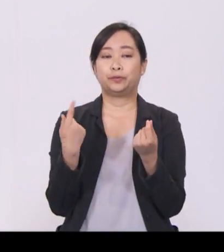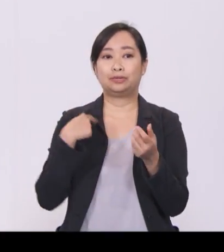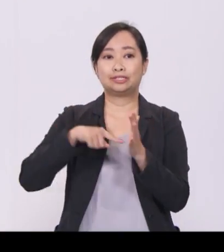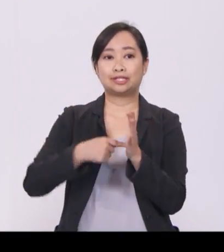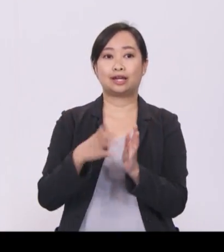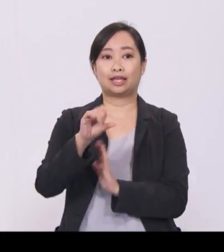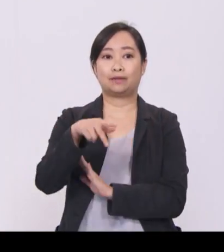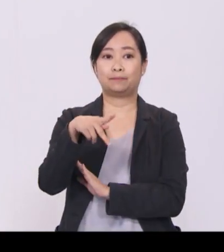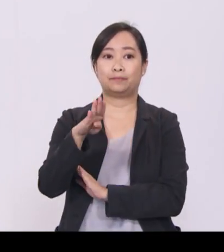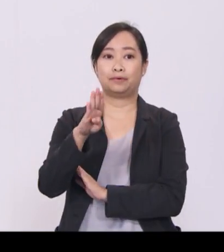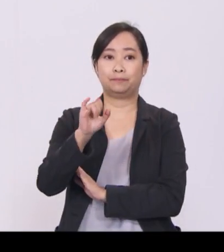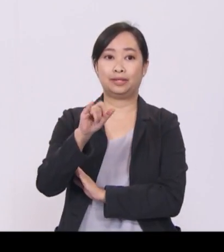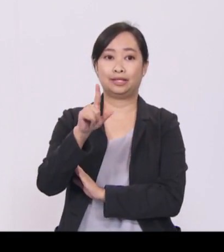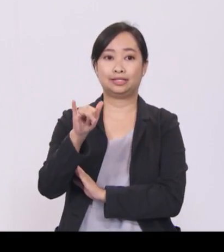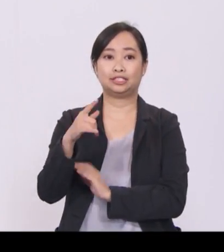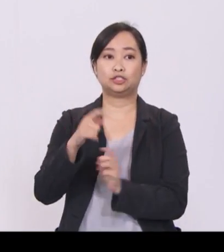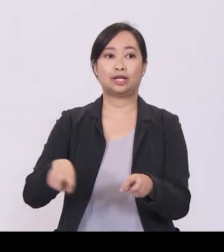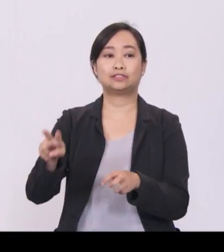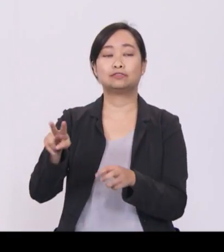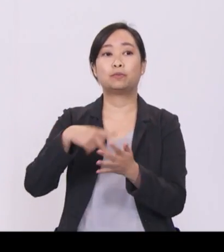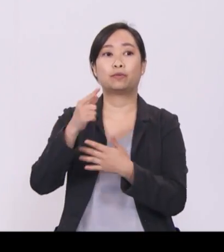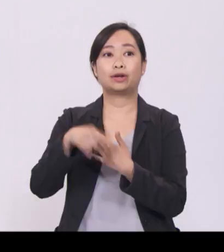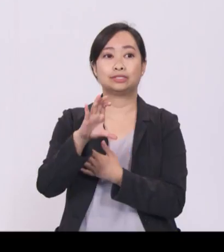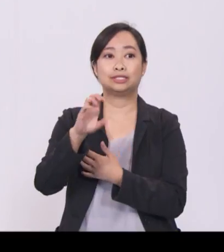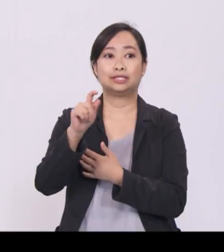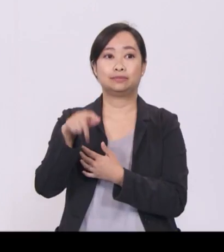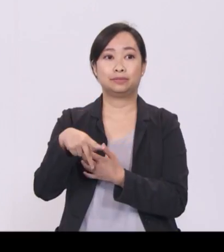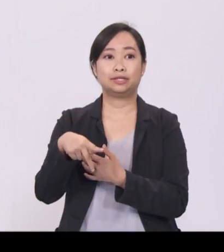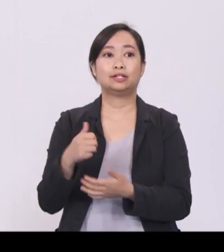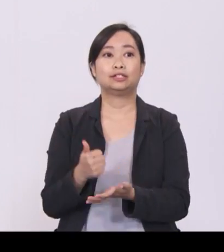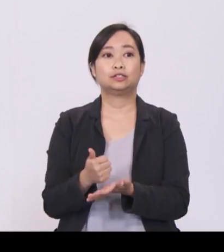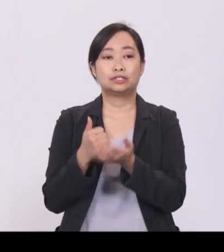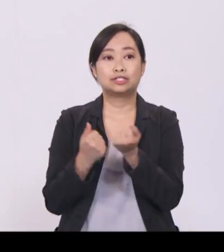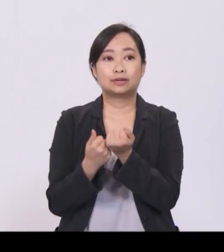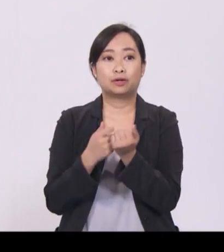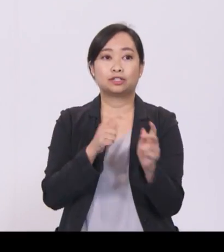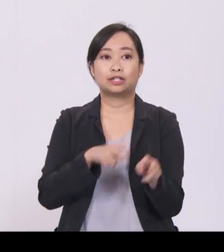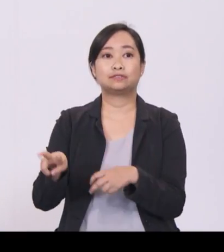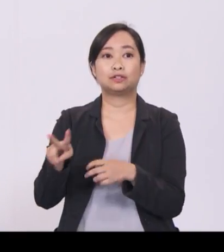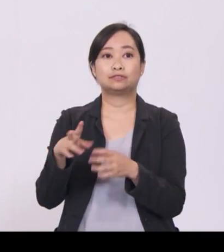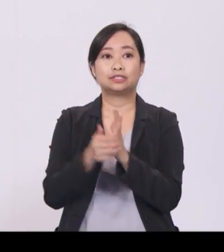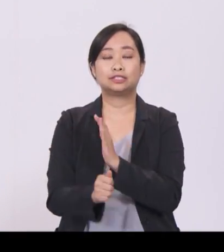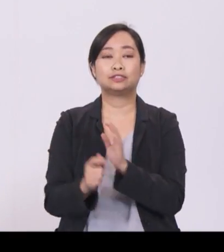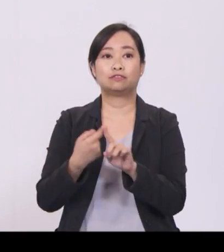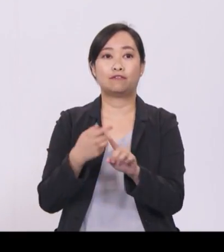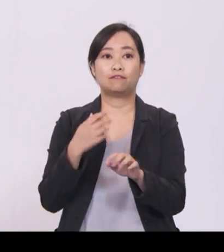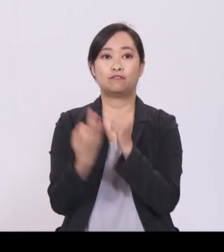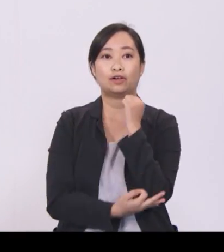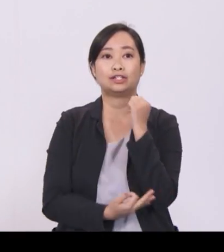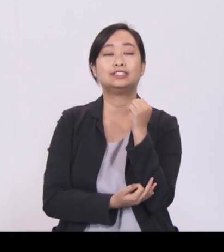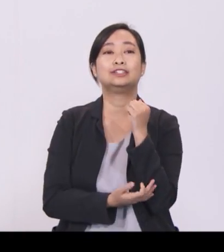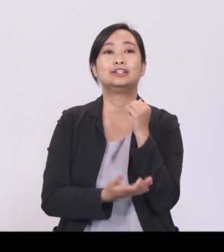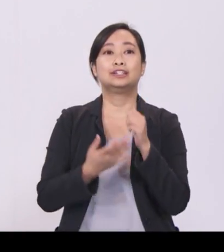specialists to Singaporean trainers and trainees. The Minister for Manpower will elaborate at the COS.